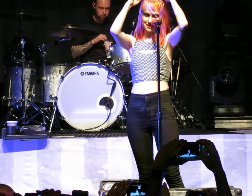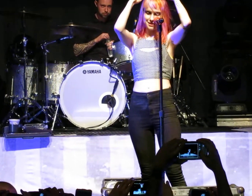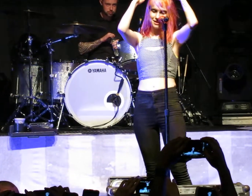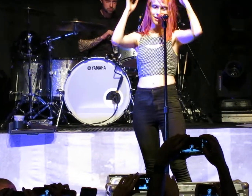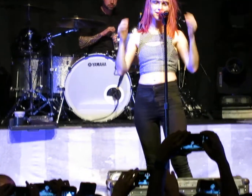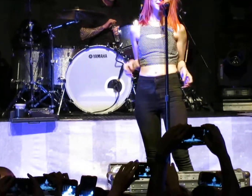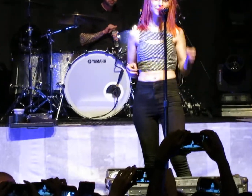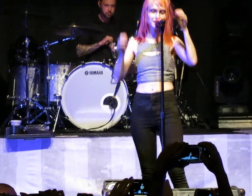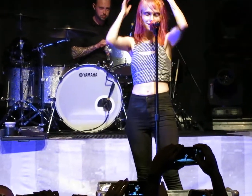Alright, there we go.